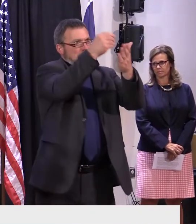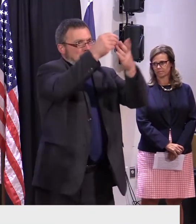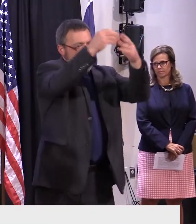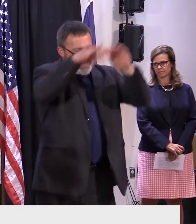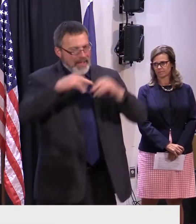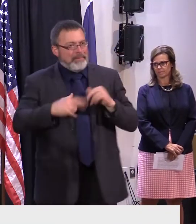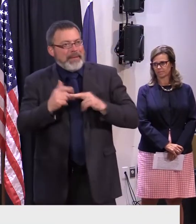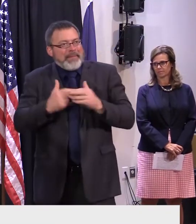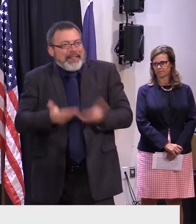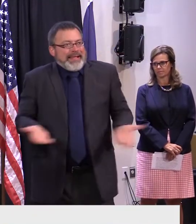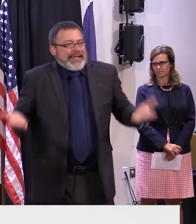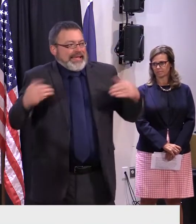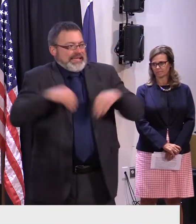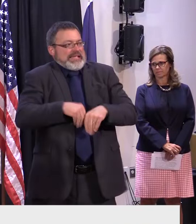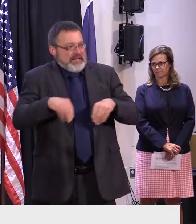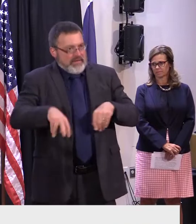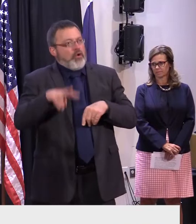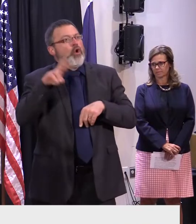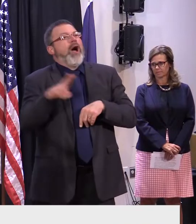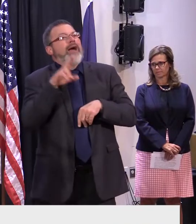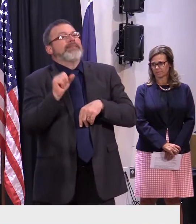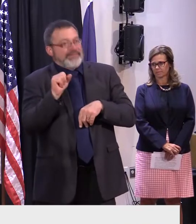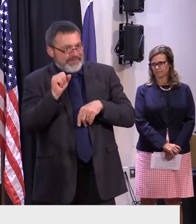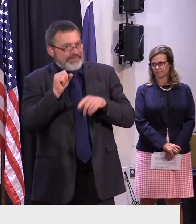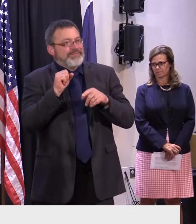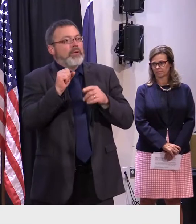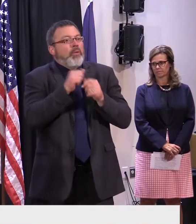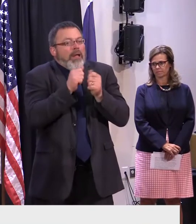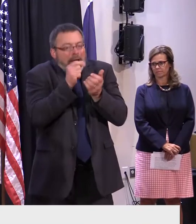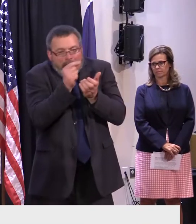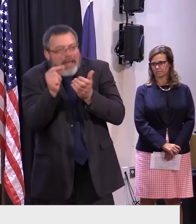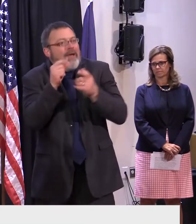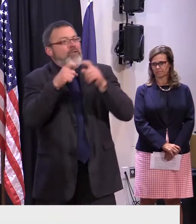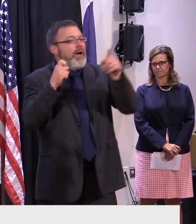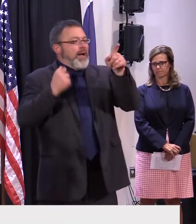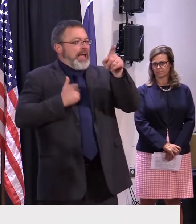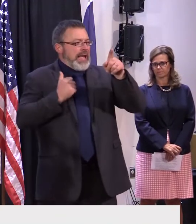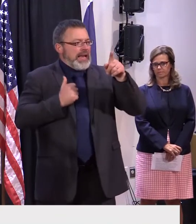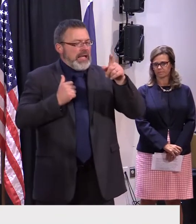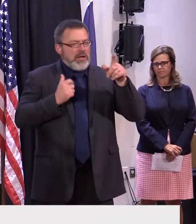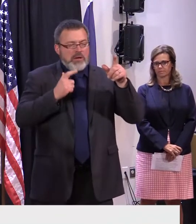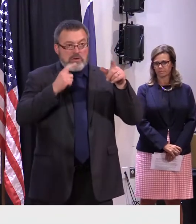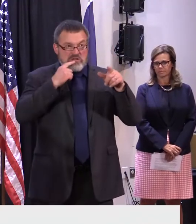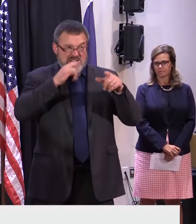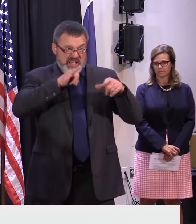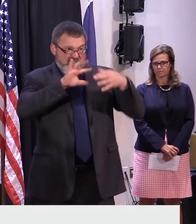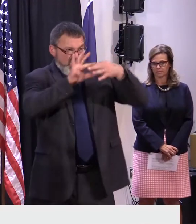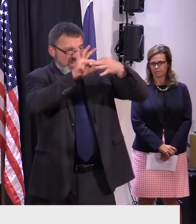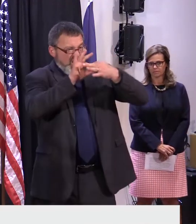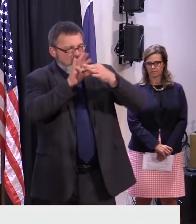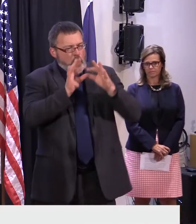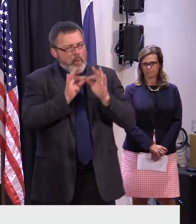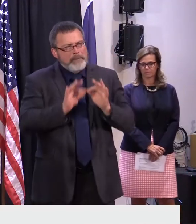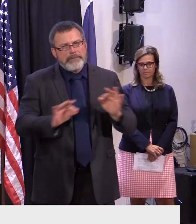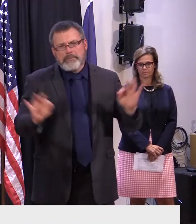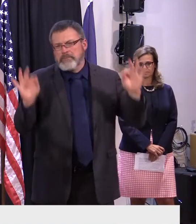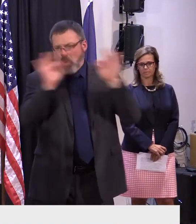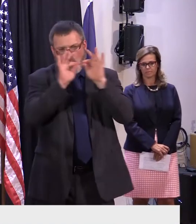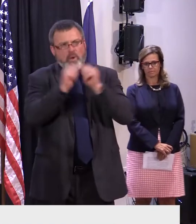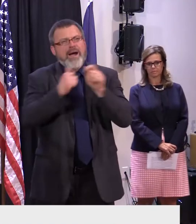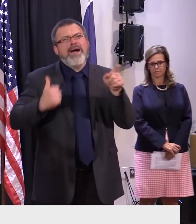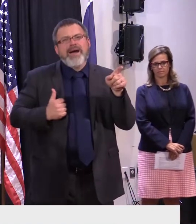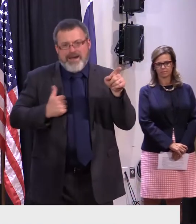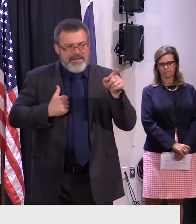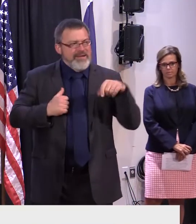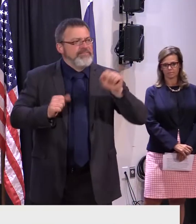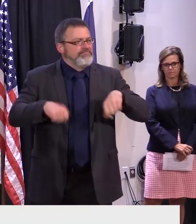made in the U.S. So we just, we know how important this market is and why we're happy to be meeting with our new companies